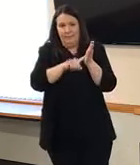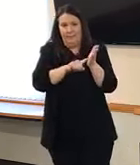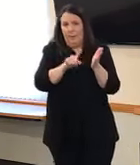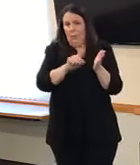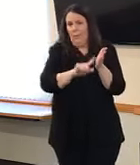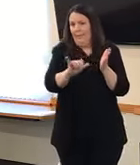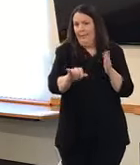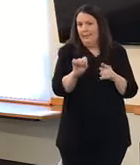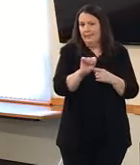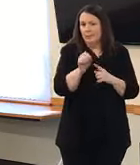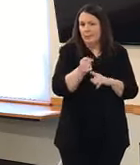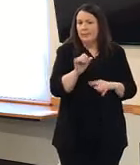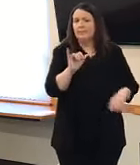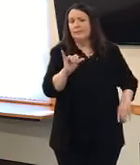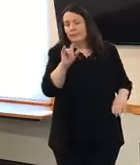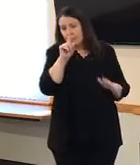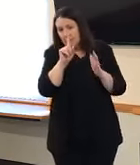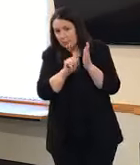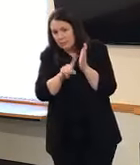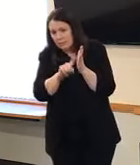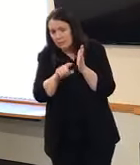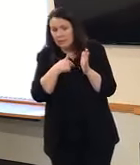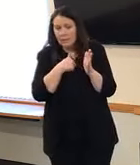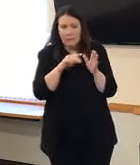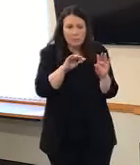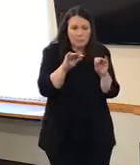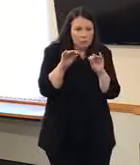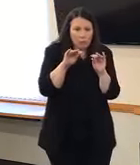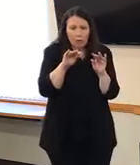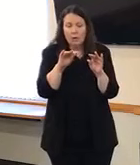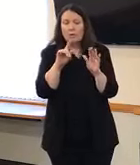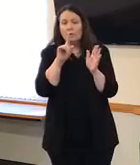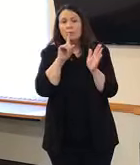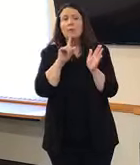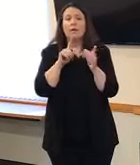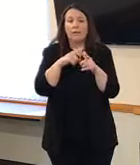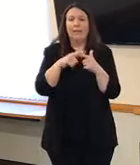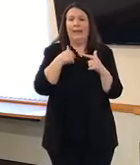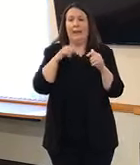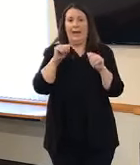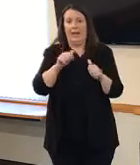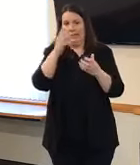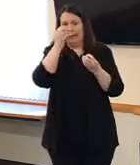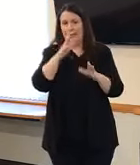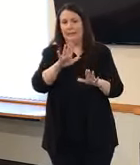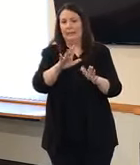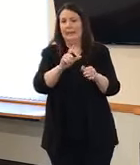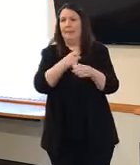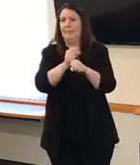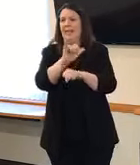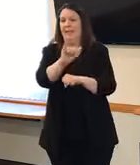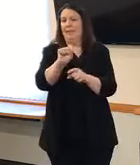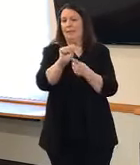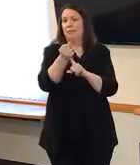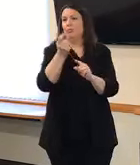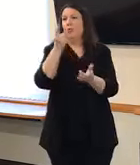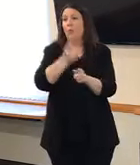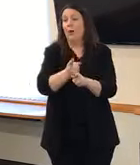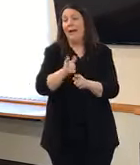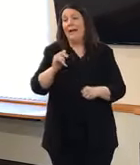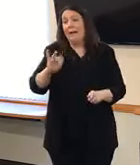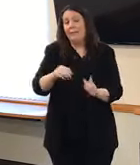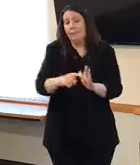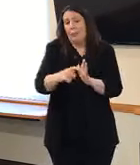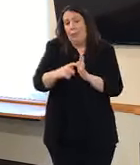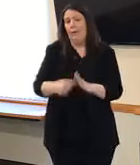the situation is. And, uh, once I know more about the situation, then I'll be able to take corrective action as the administrator, if there is any to be